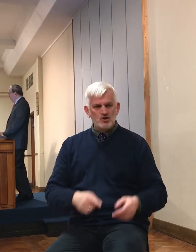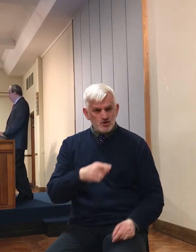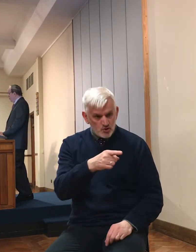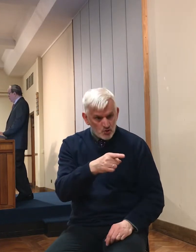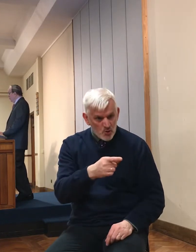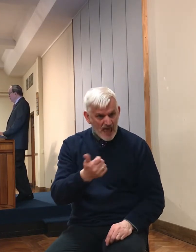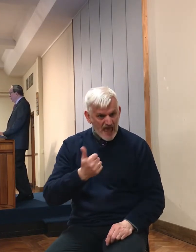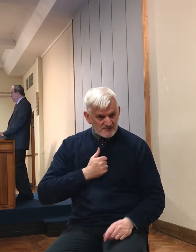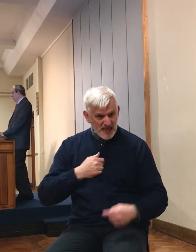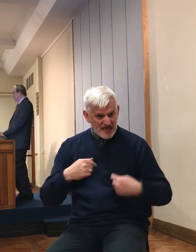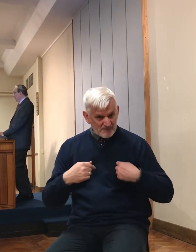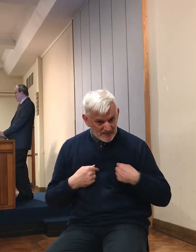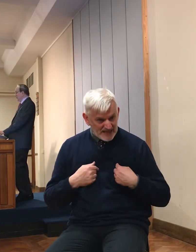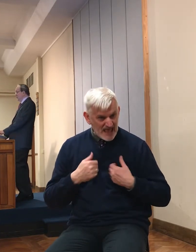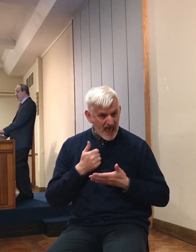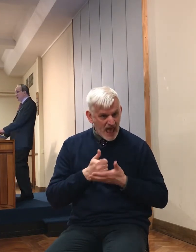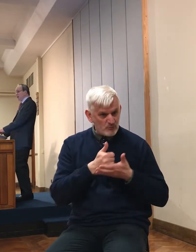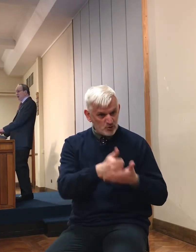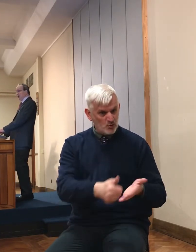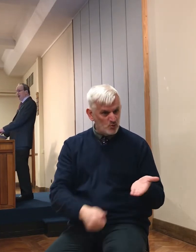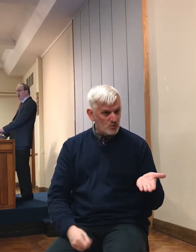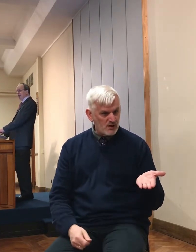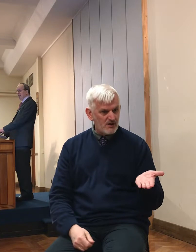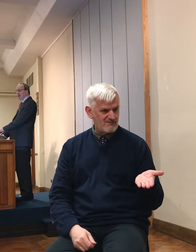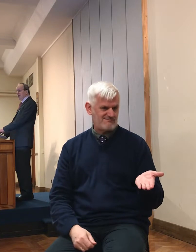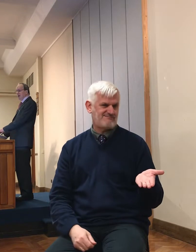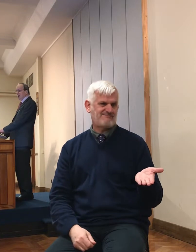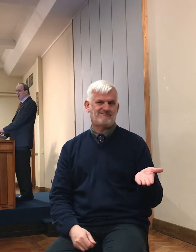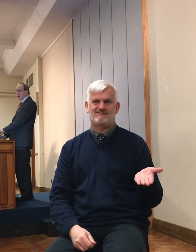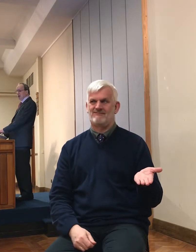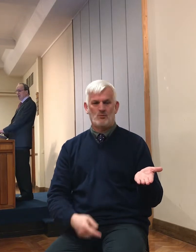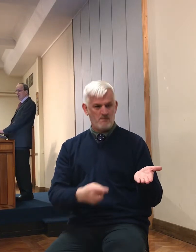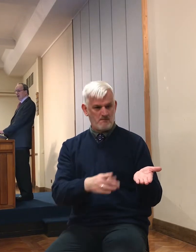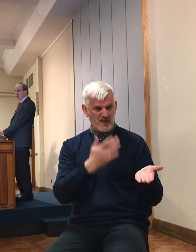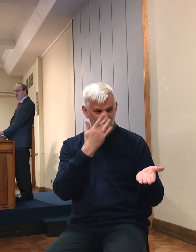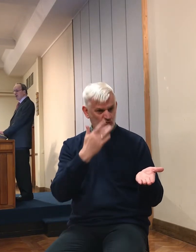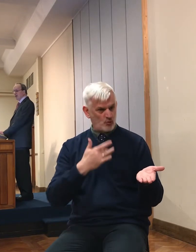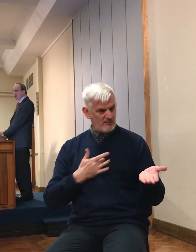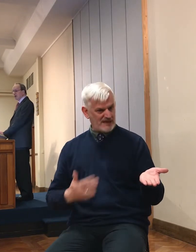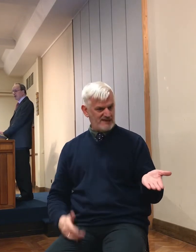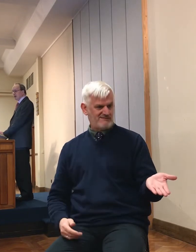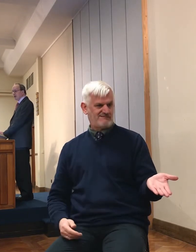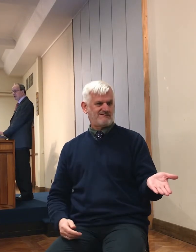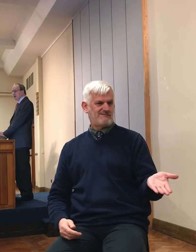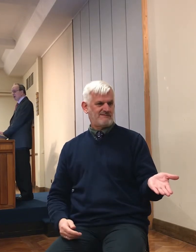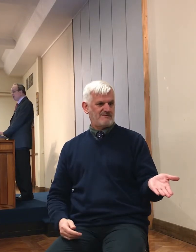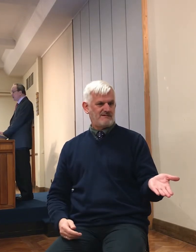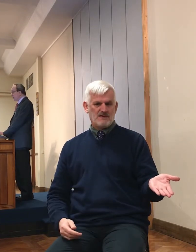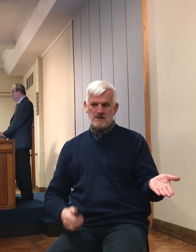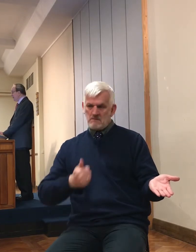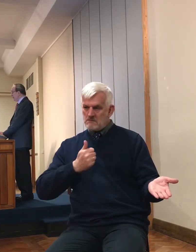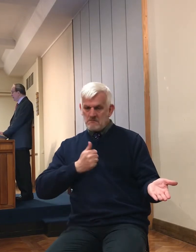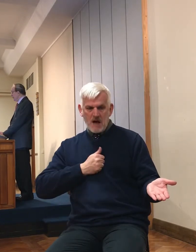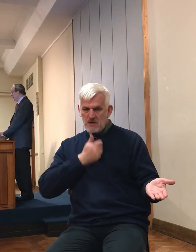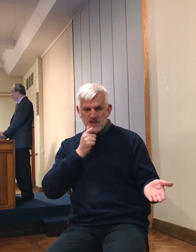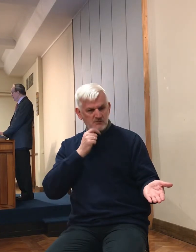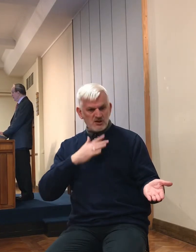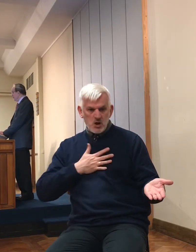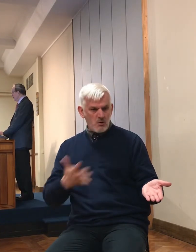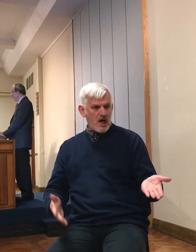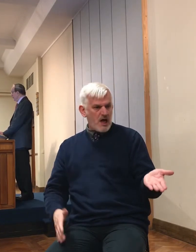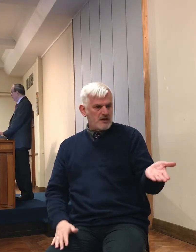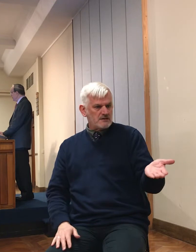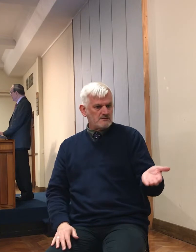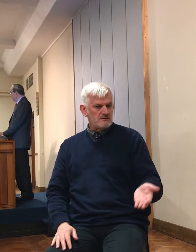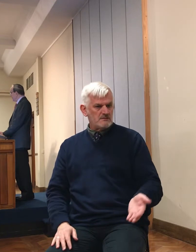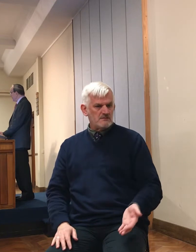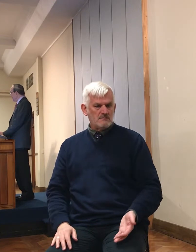defend you with the people potentially not in favour of this and very much agree that